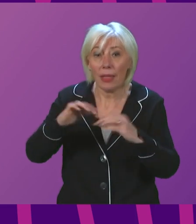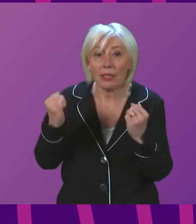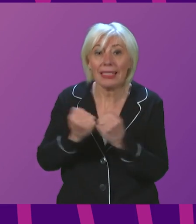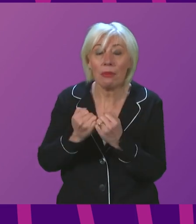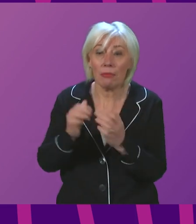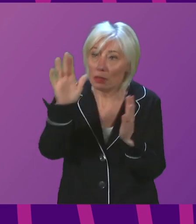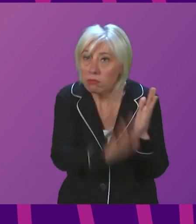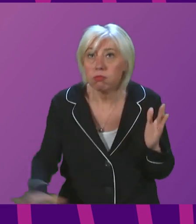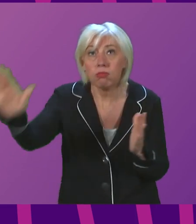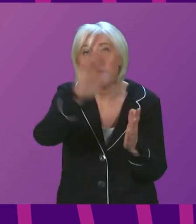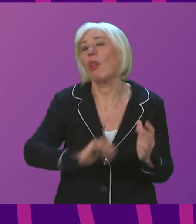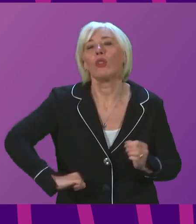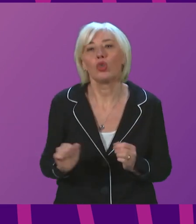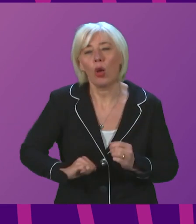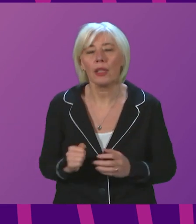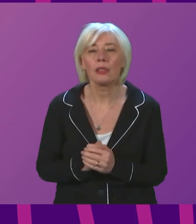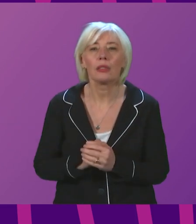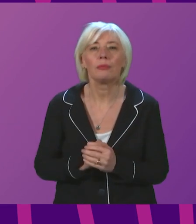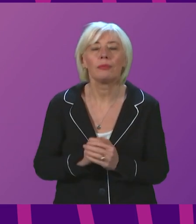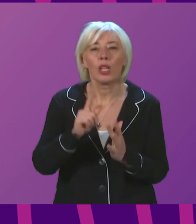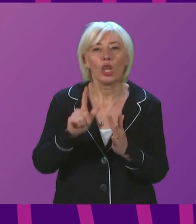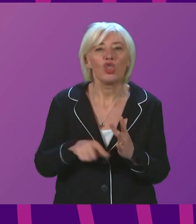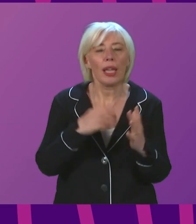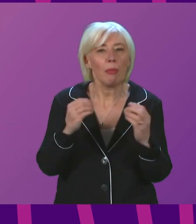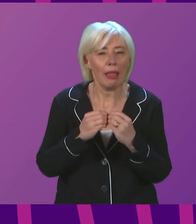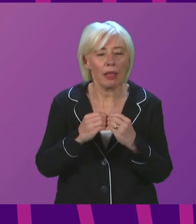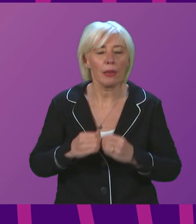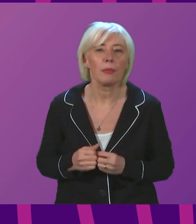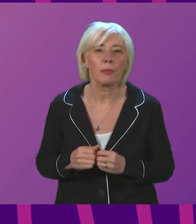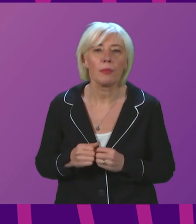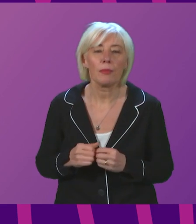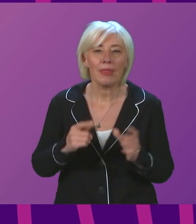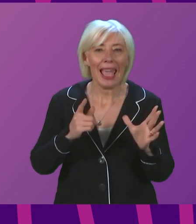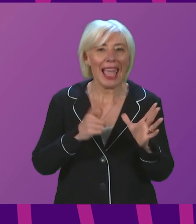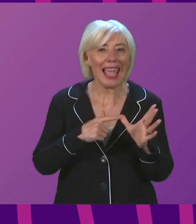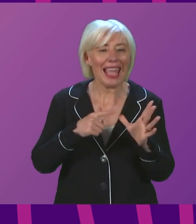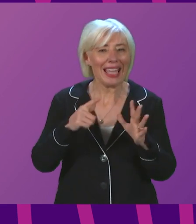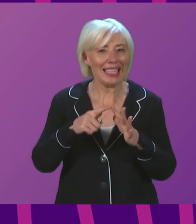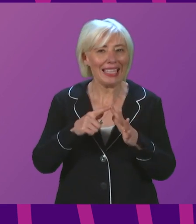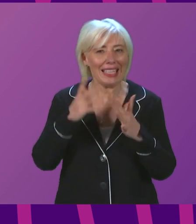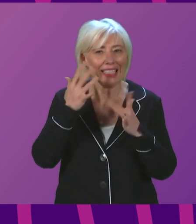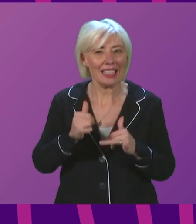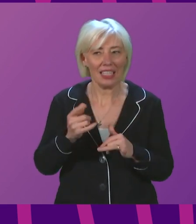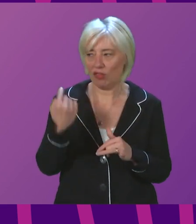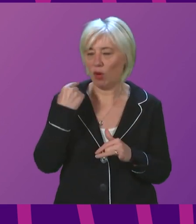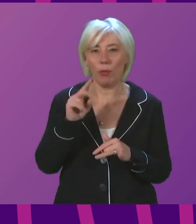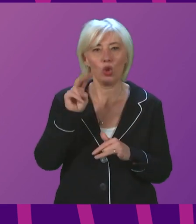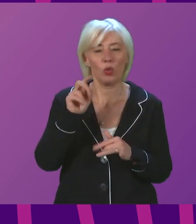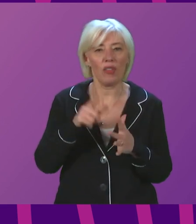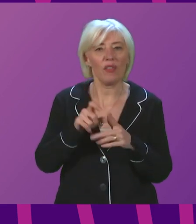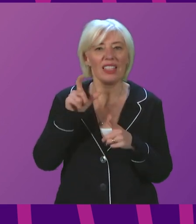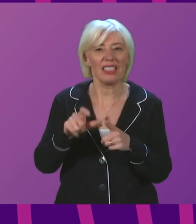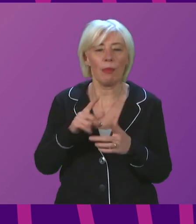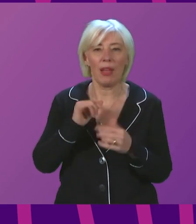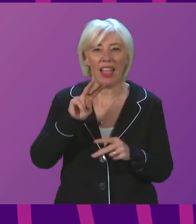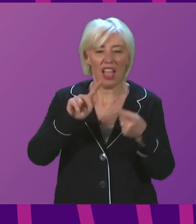length and breadth of the country. Jackie Bailey to be followed by Eleanor Whittam. A&E statistics for week ending the 12th of December are the